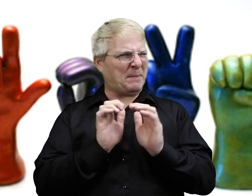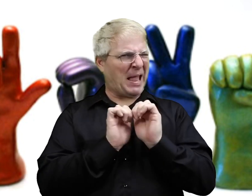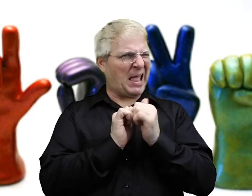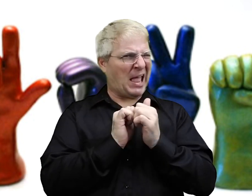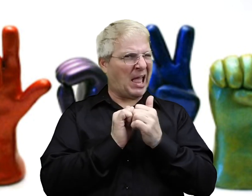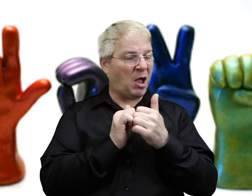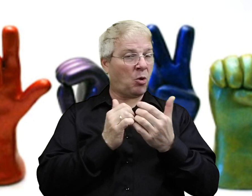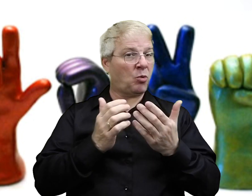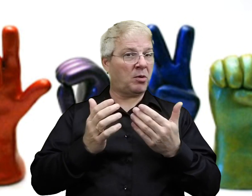known for, perhaps.